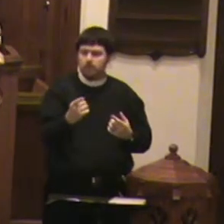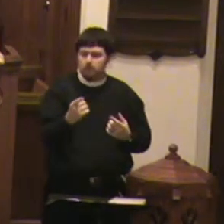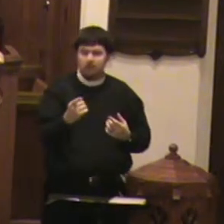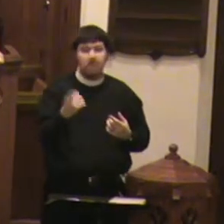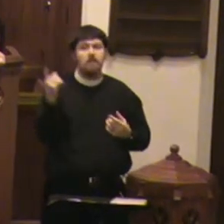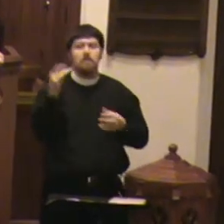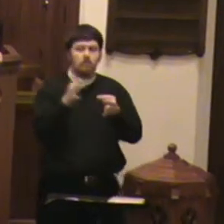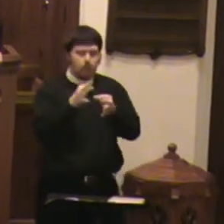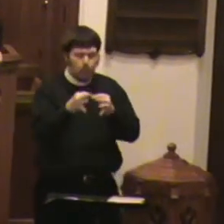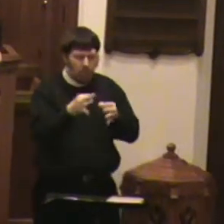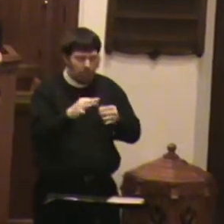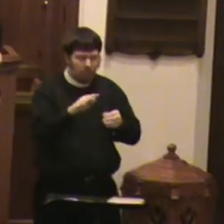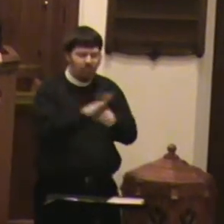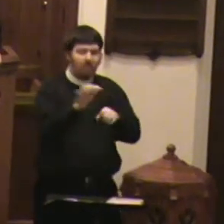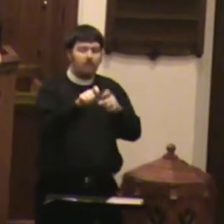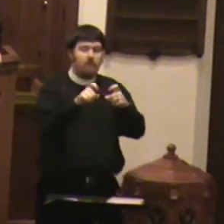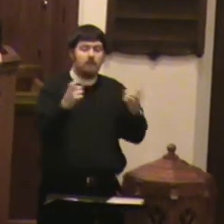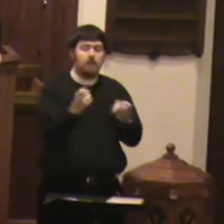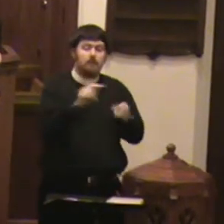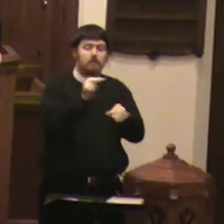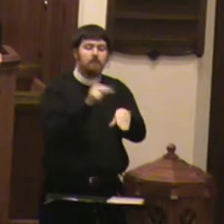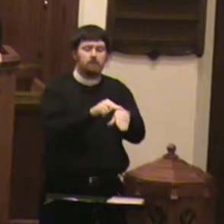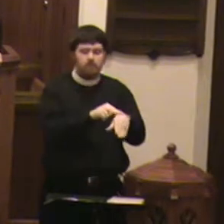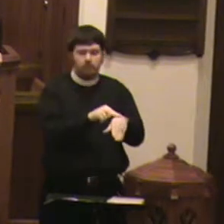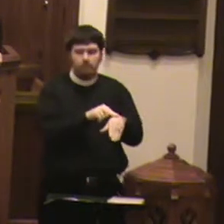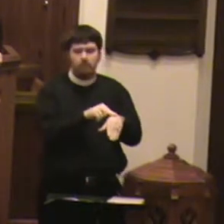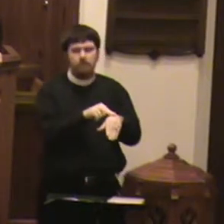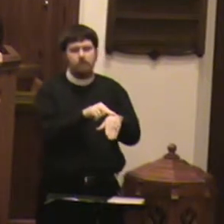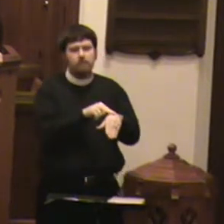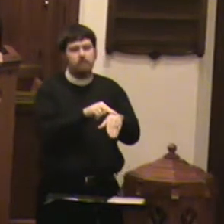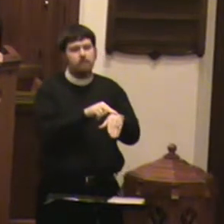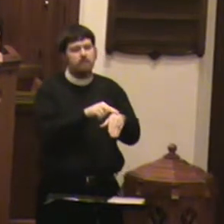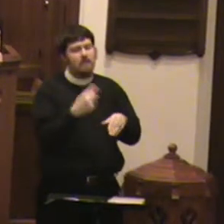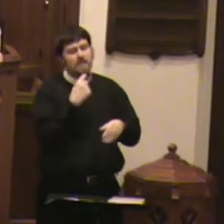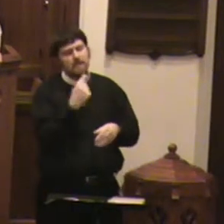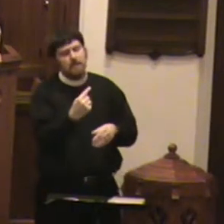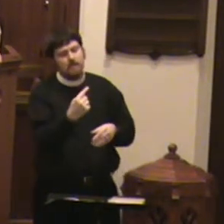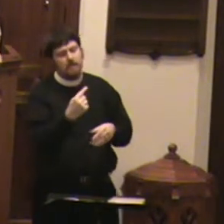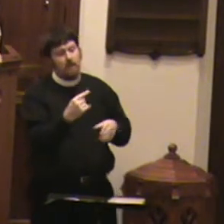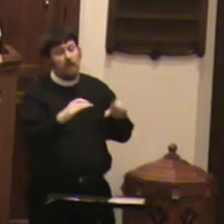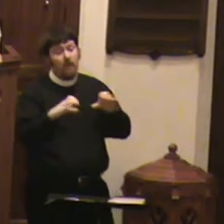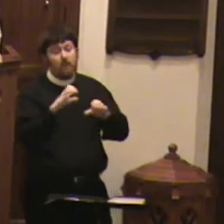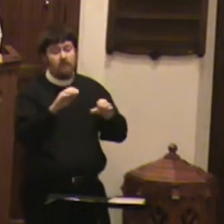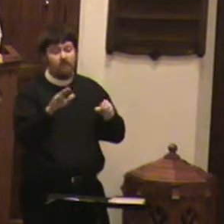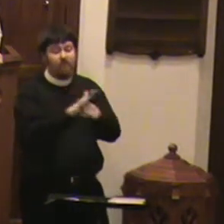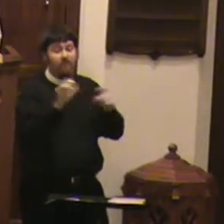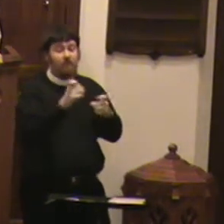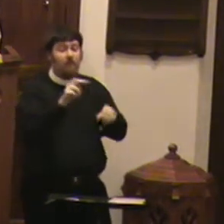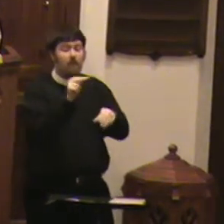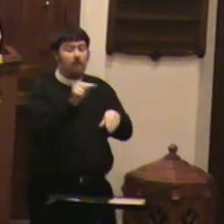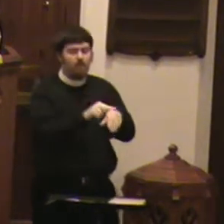in this way. He says the acts of the sinful nature are obvious.